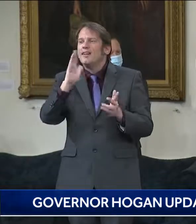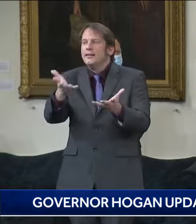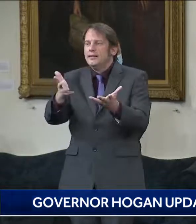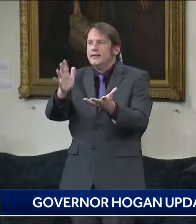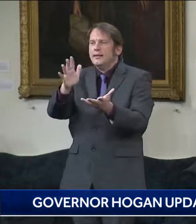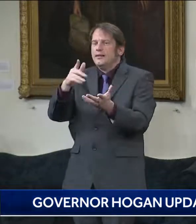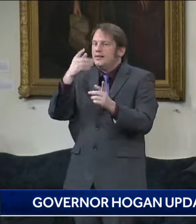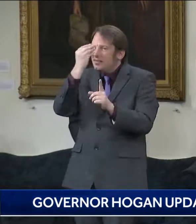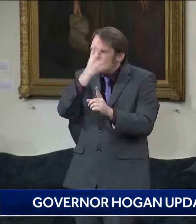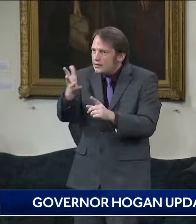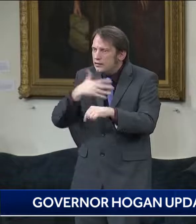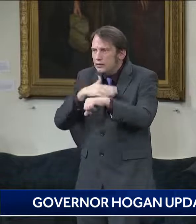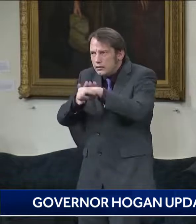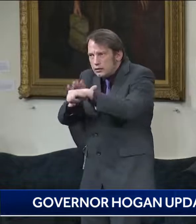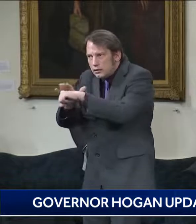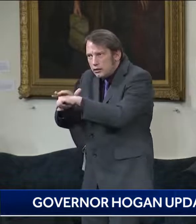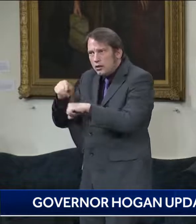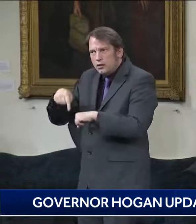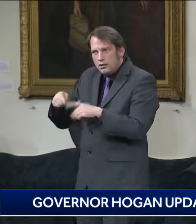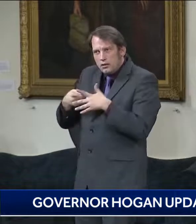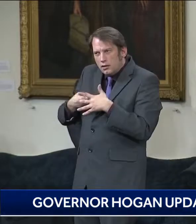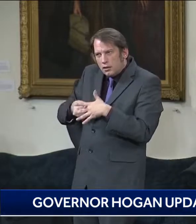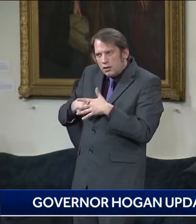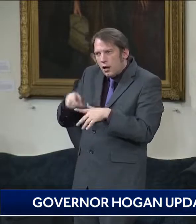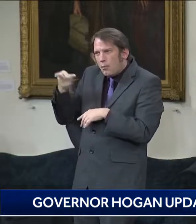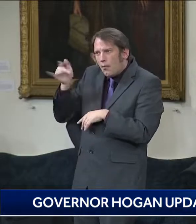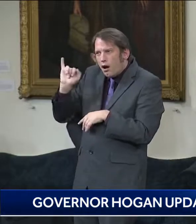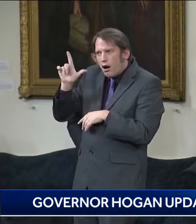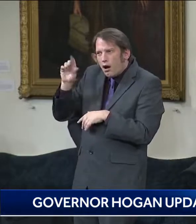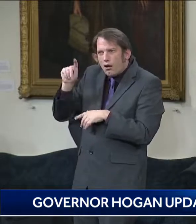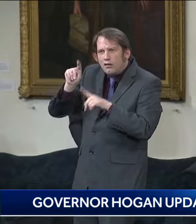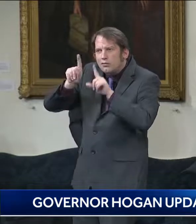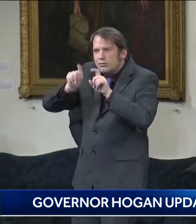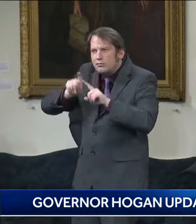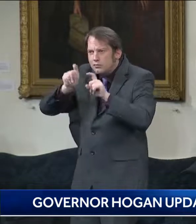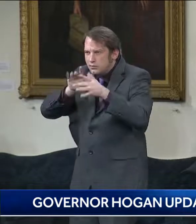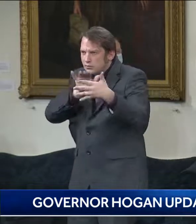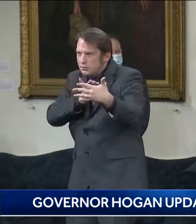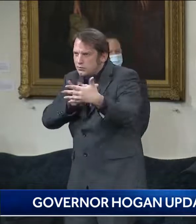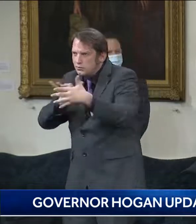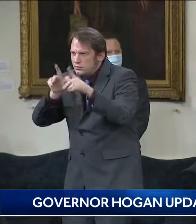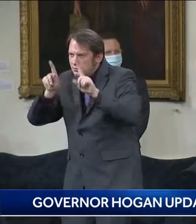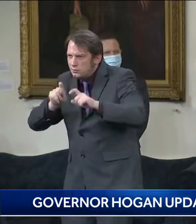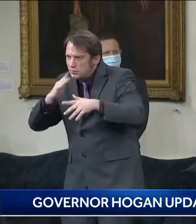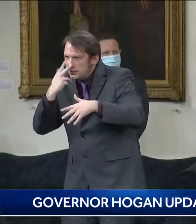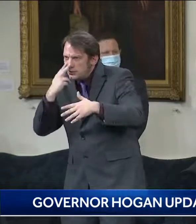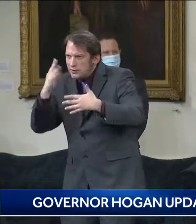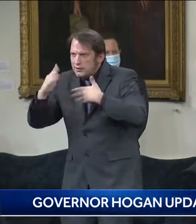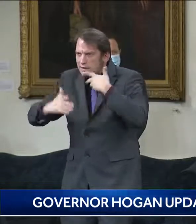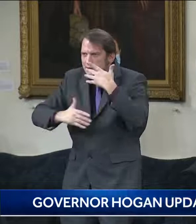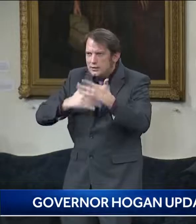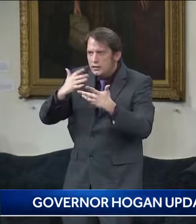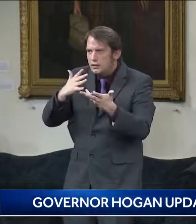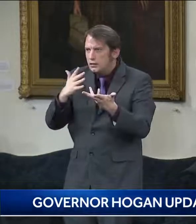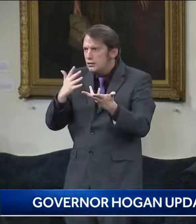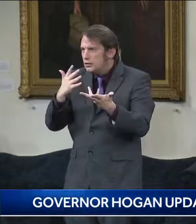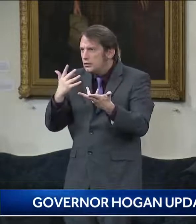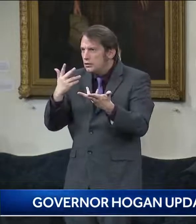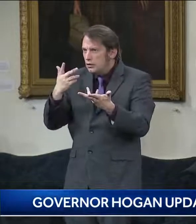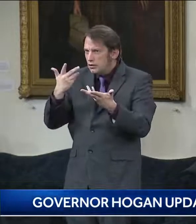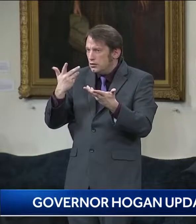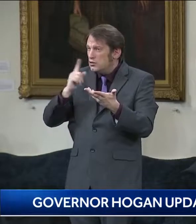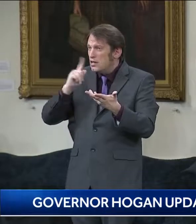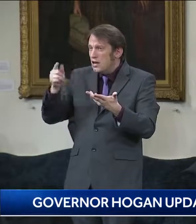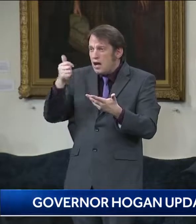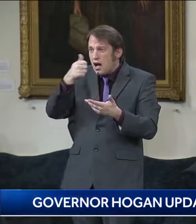this program at our goal would be to have these vaccines eventually at every one of those, uh, primary care physicians and, and, and